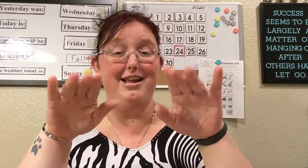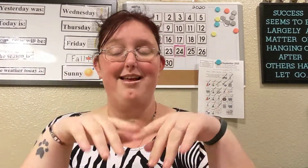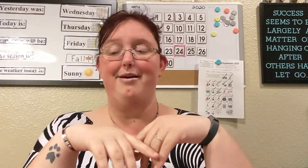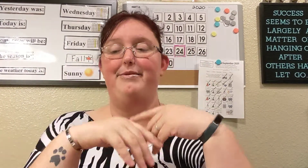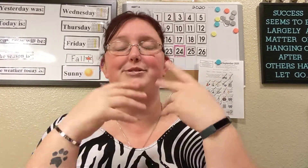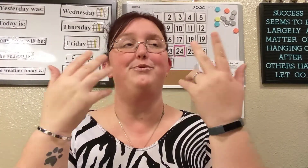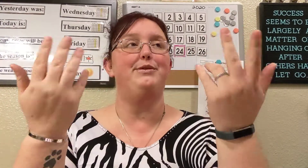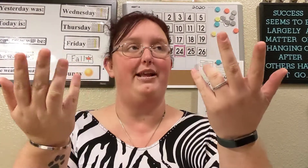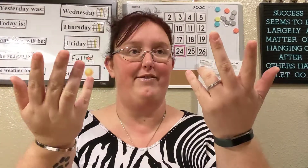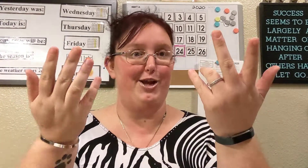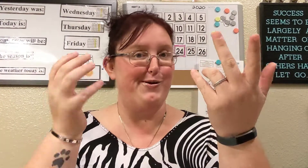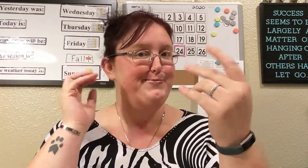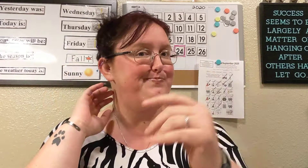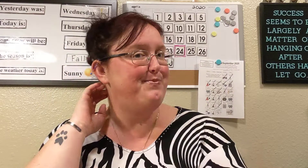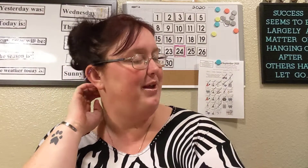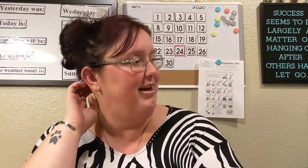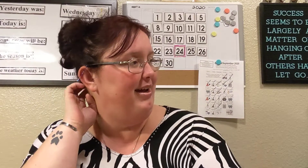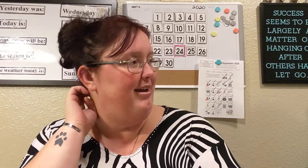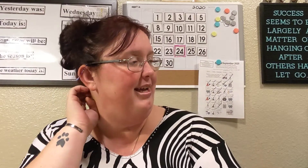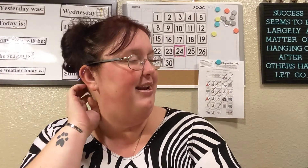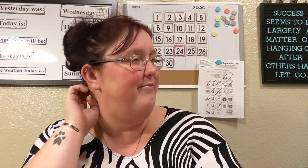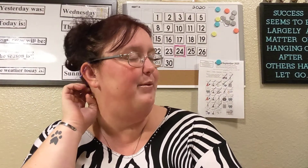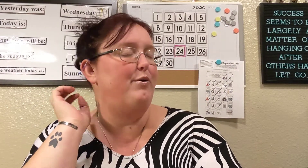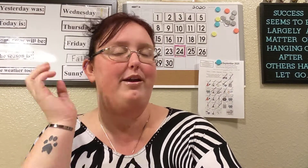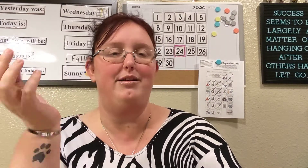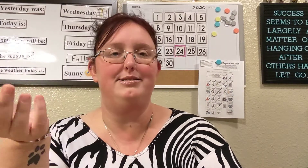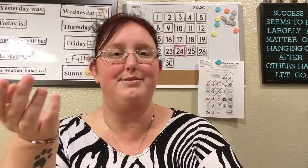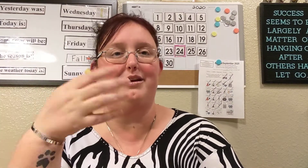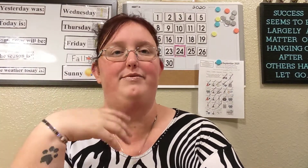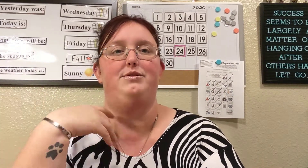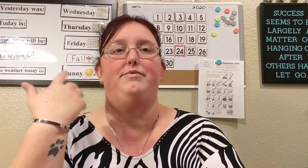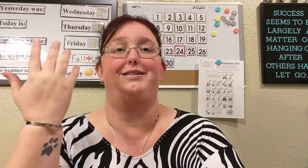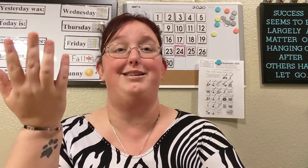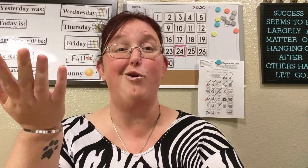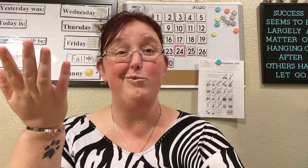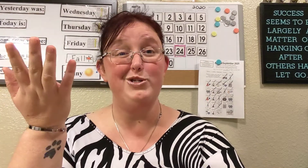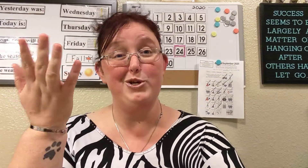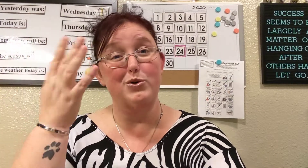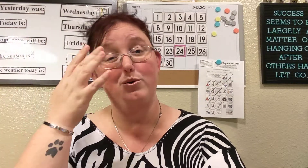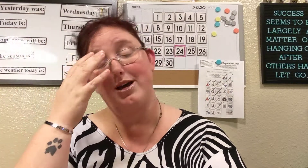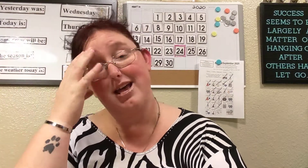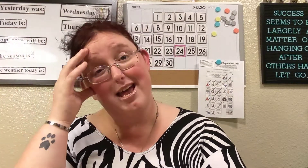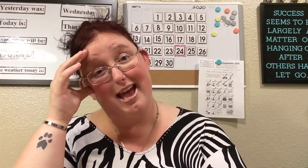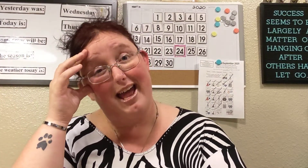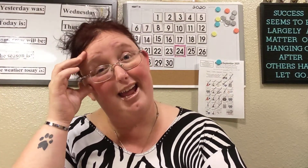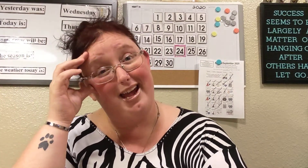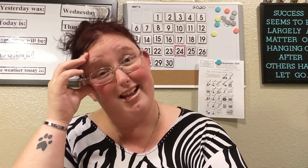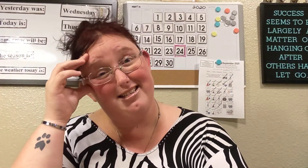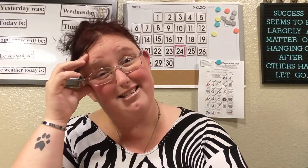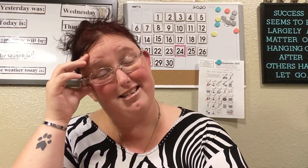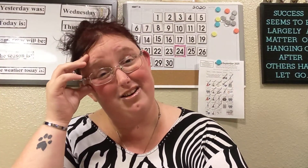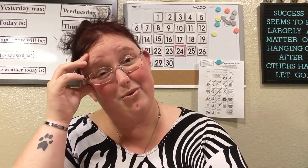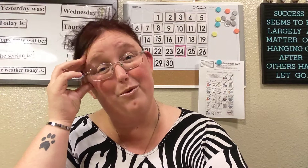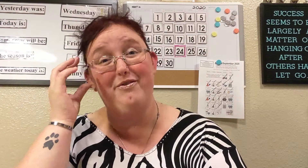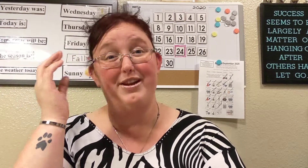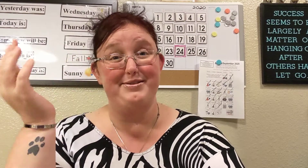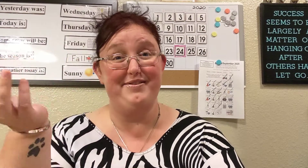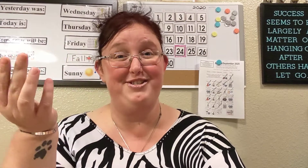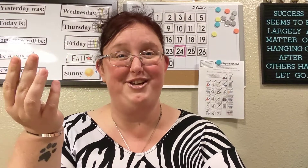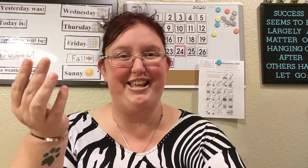i'm do a reading video uh again i've been working on some stuff to hopefully send home to you and you know more videos eventually